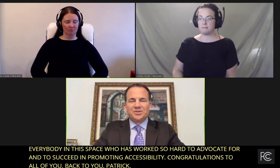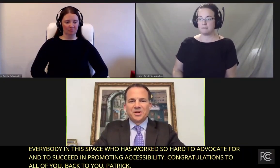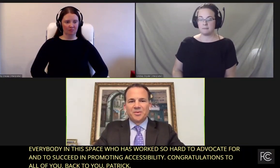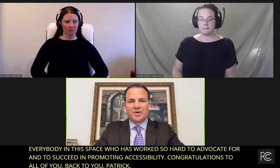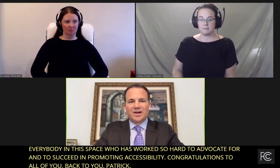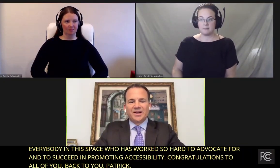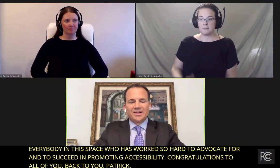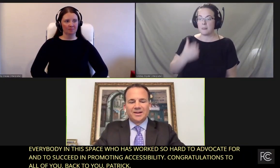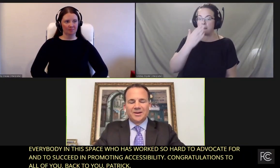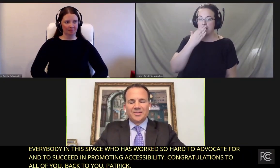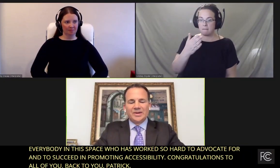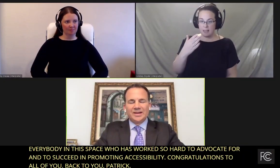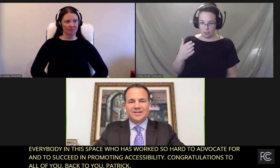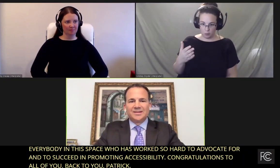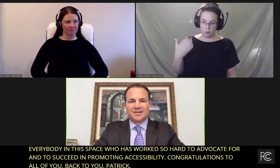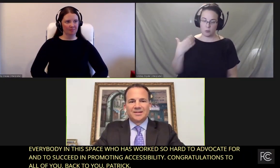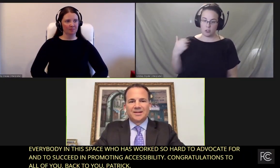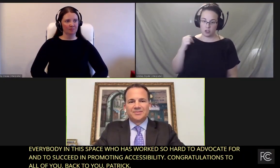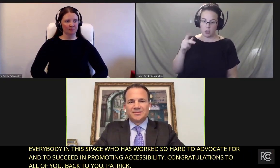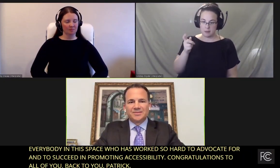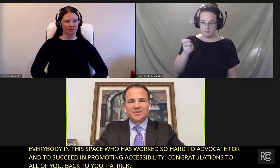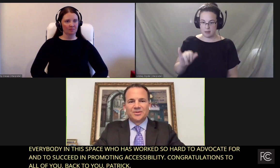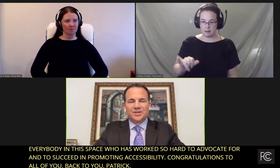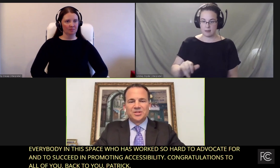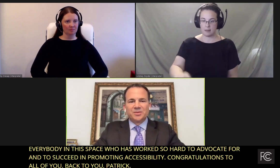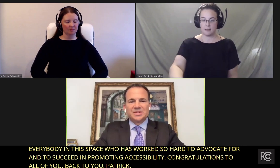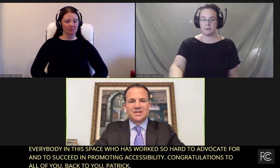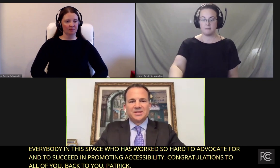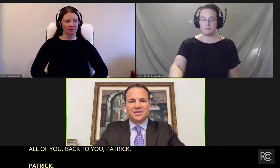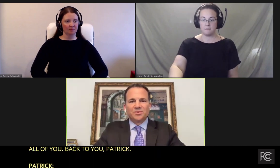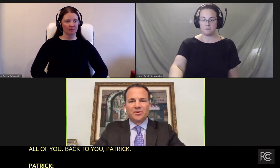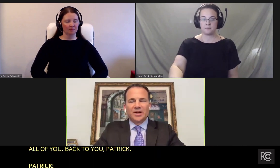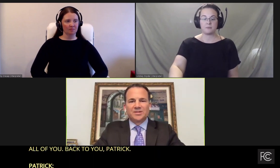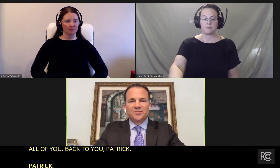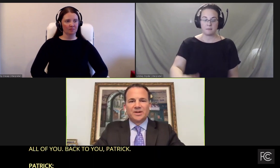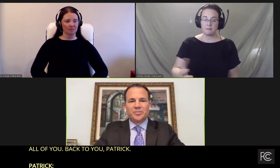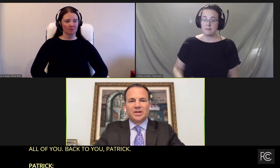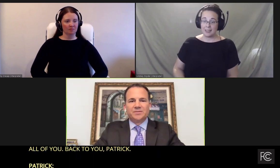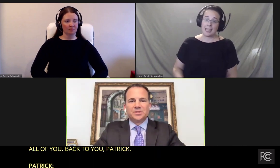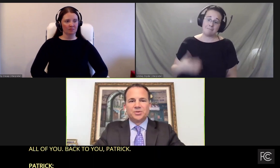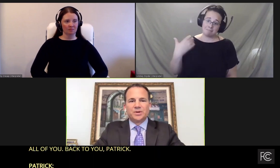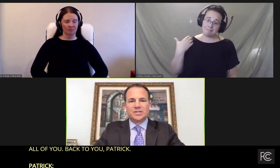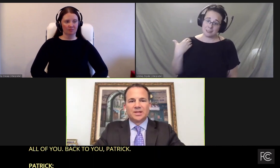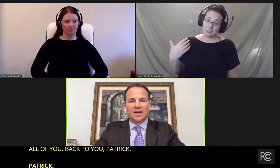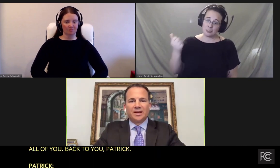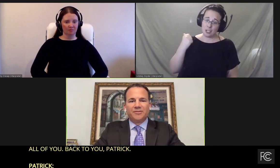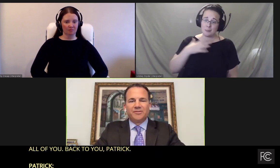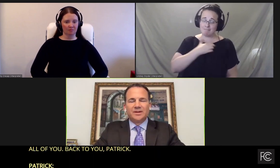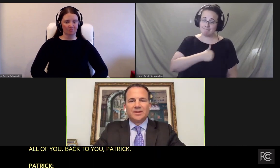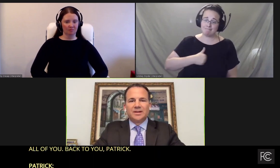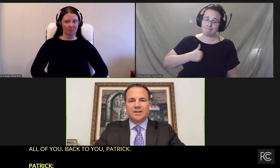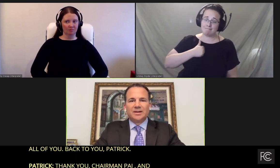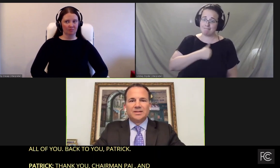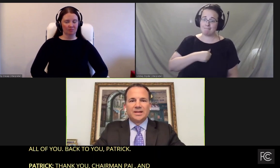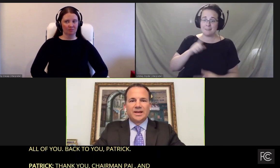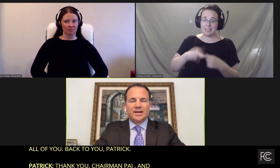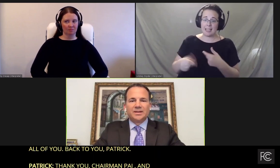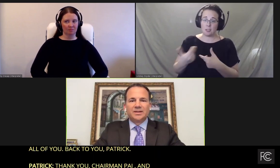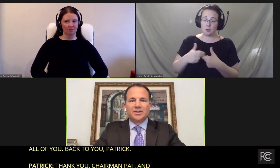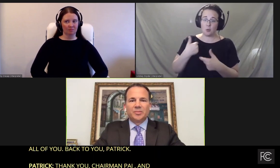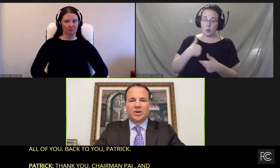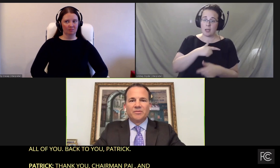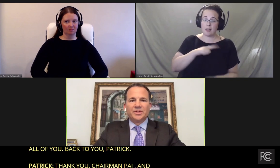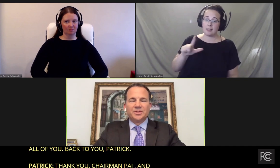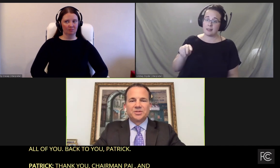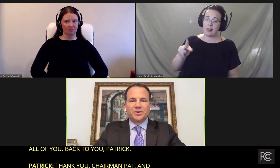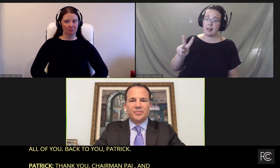Well, thank you, Chairman Pai. And certainly the chairman sends his regrets for not being able to join us live today